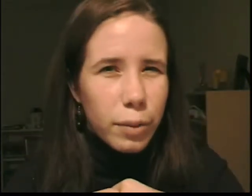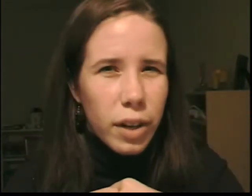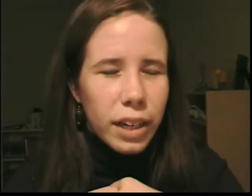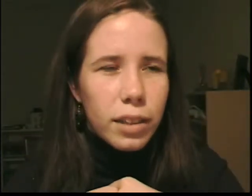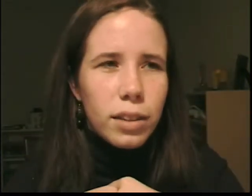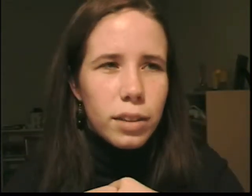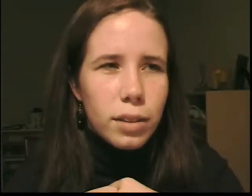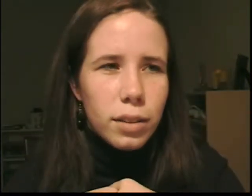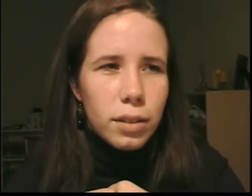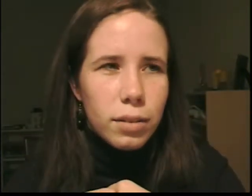that ironic?